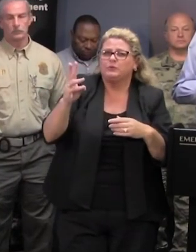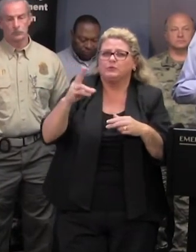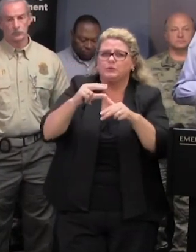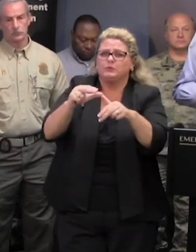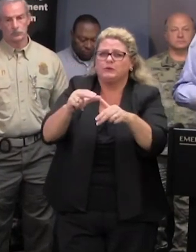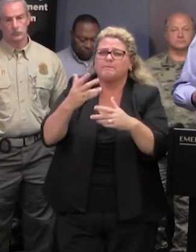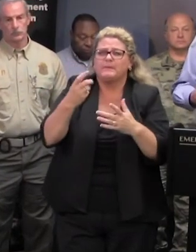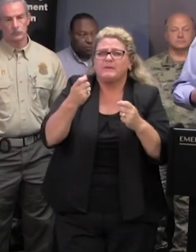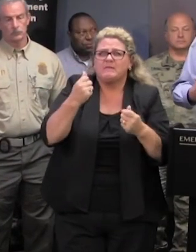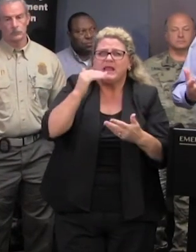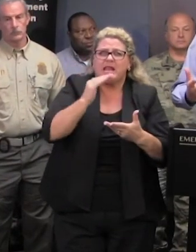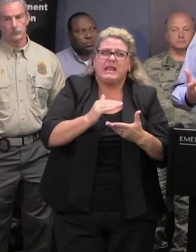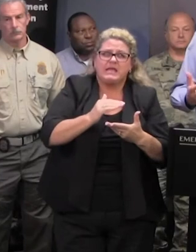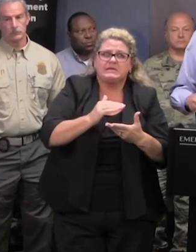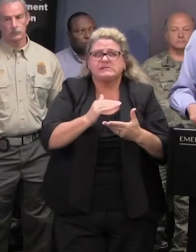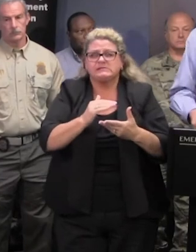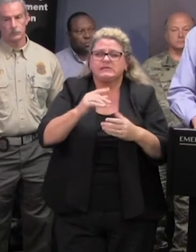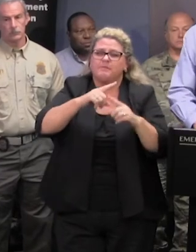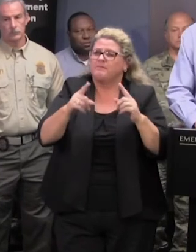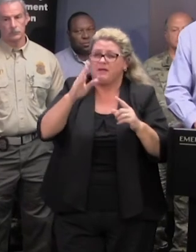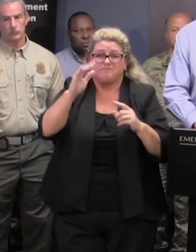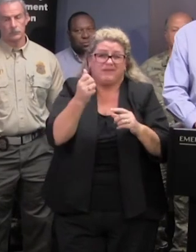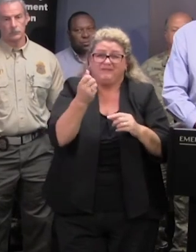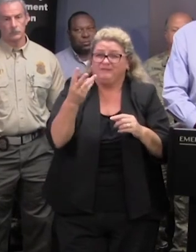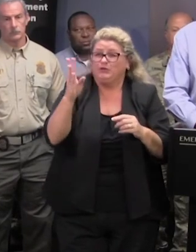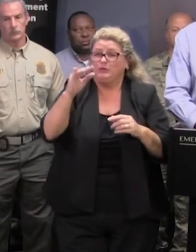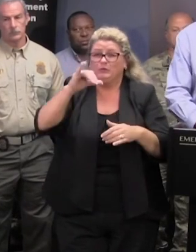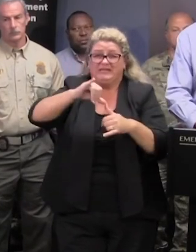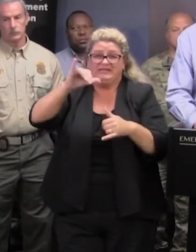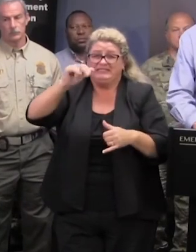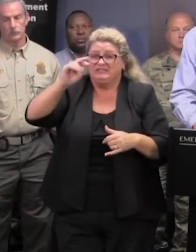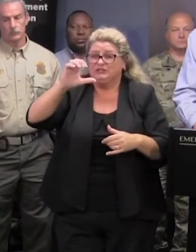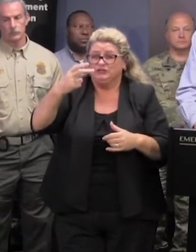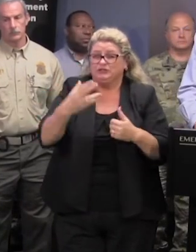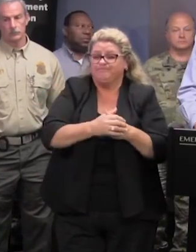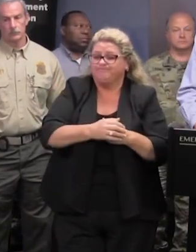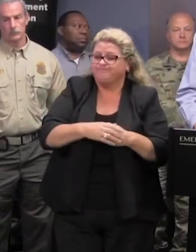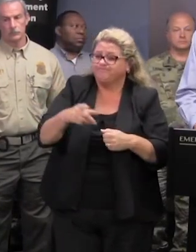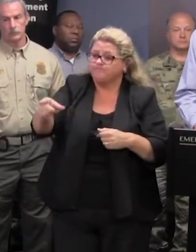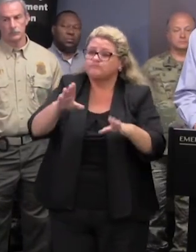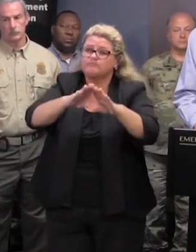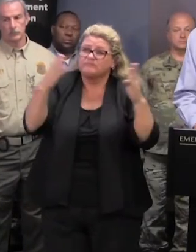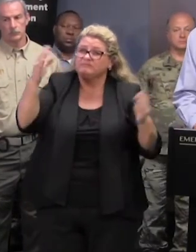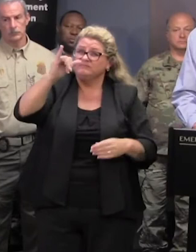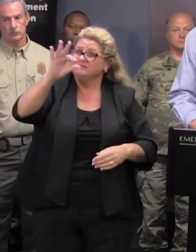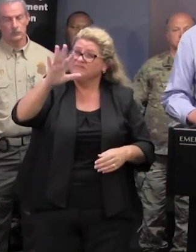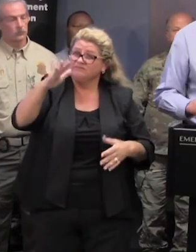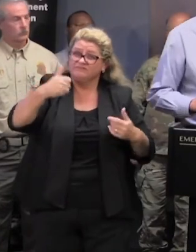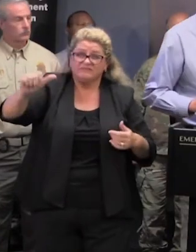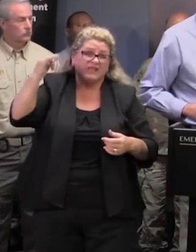less than matthew but in inches any eta in terms of reopening i-95